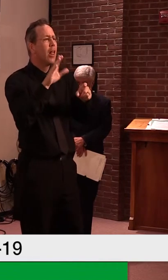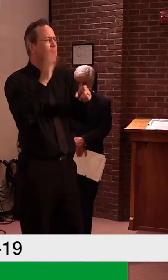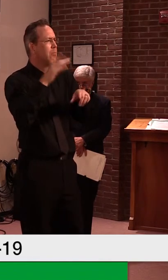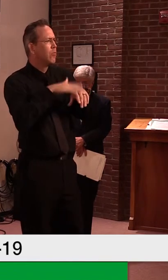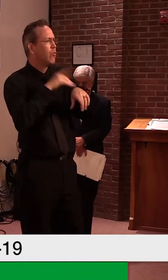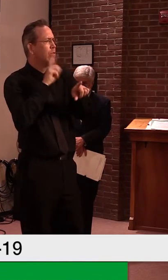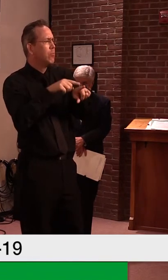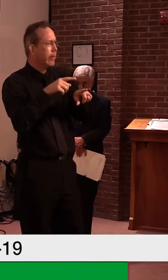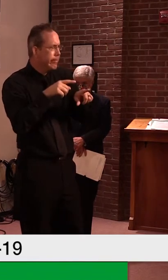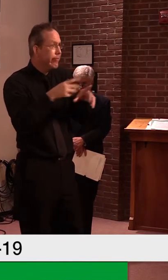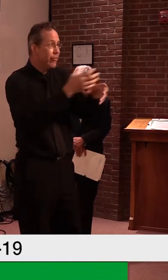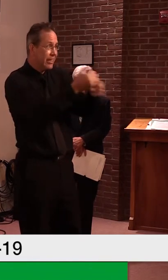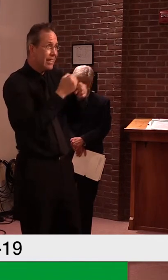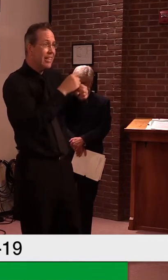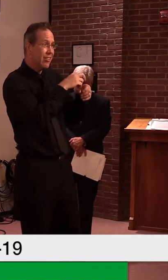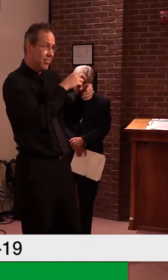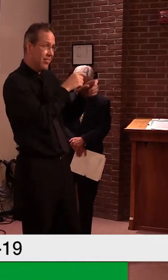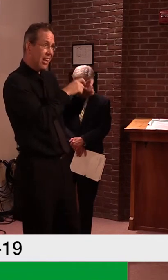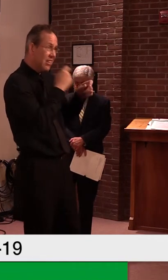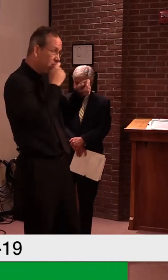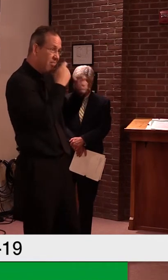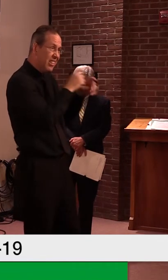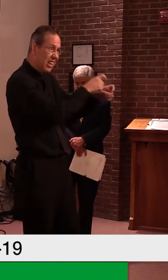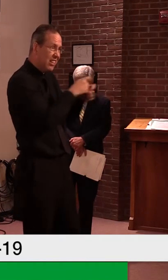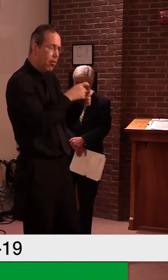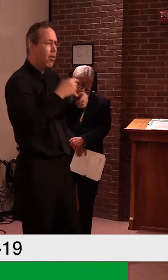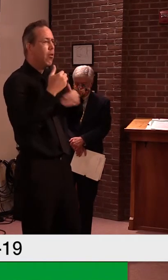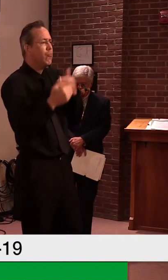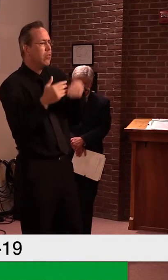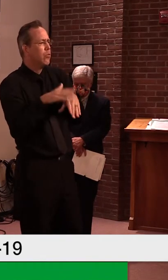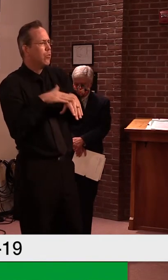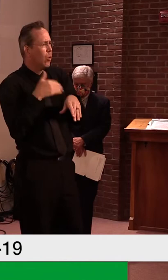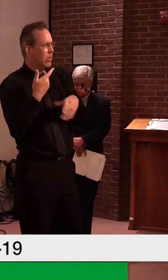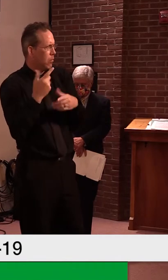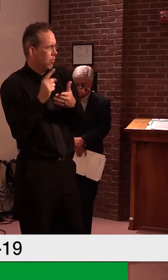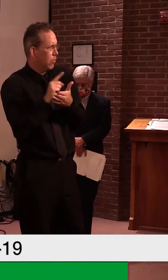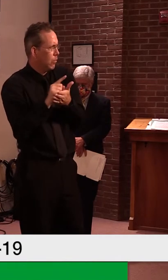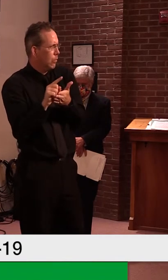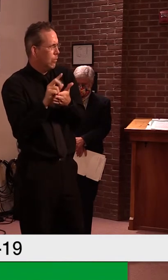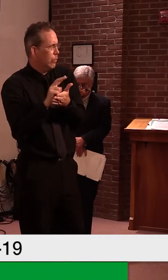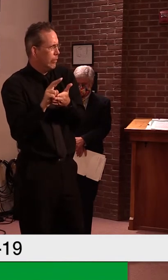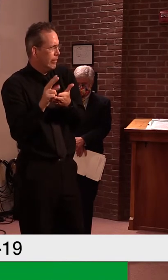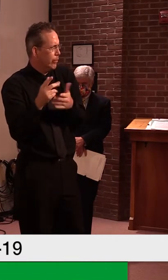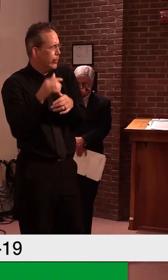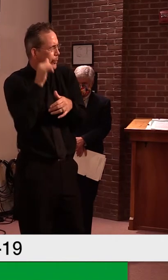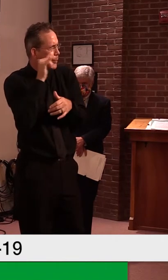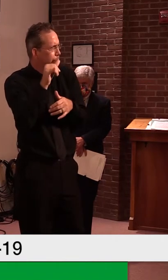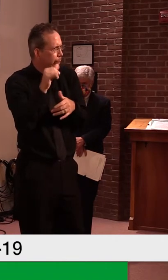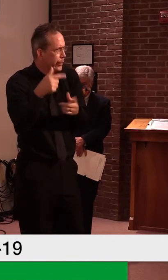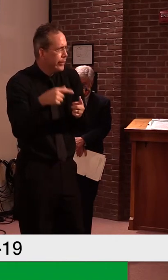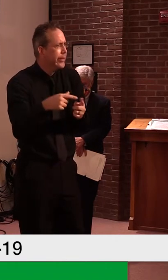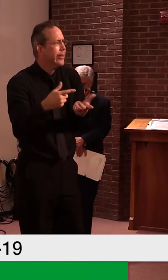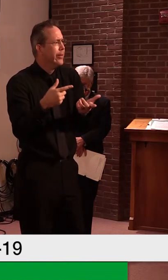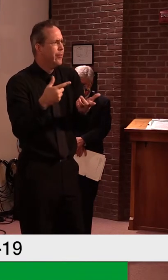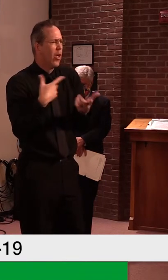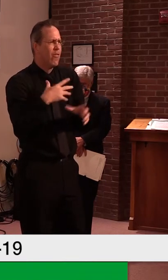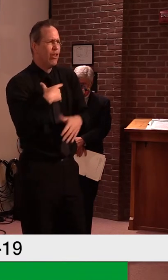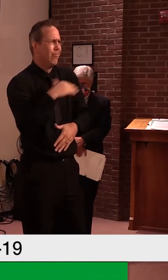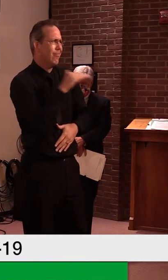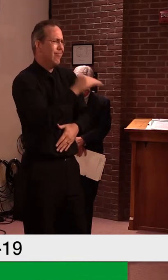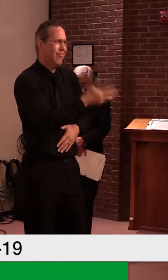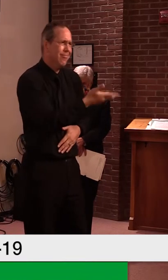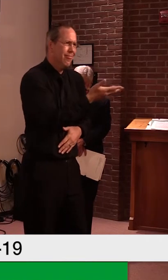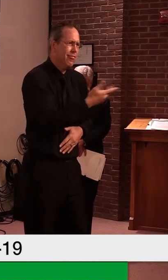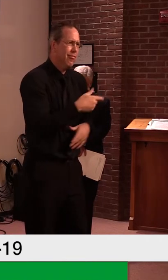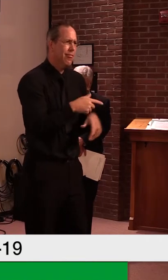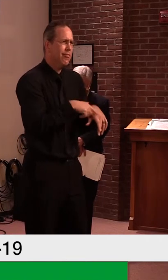Uh, I heard, I was on a call with the National Governors Association yesterday and that was the common complaint was the slow response time with